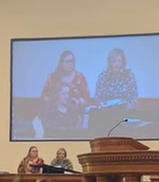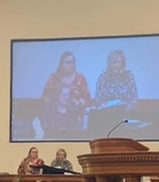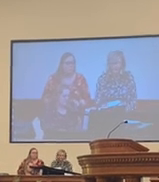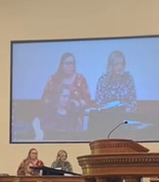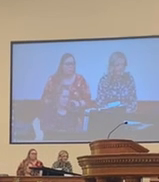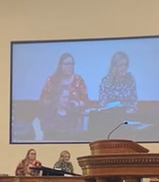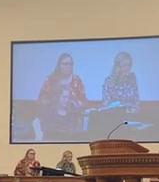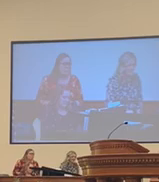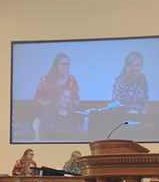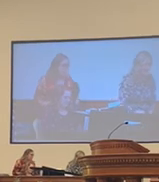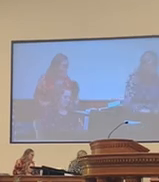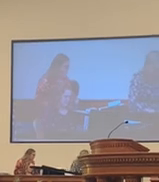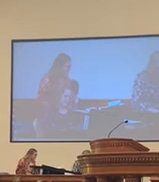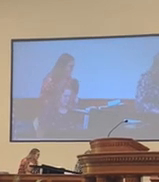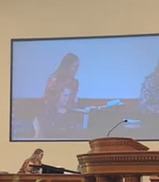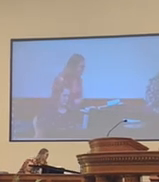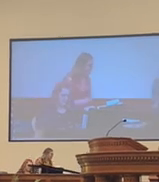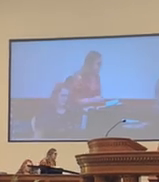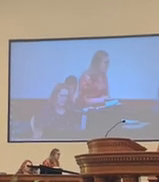Amen